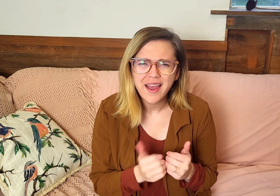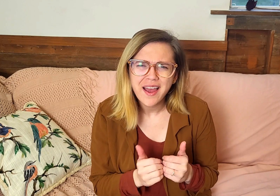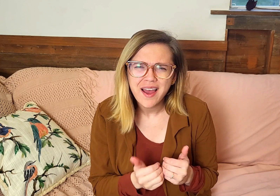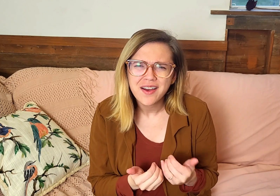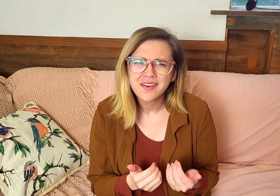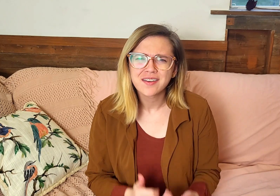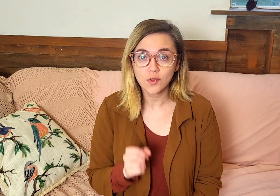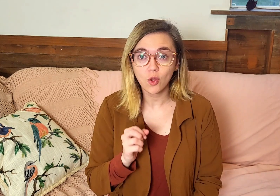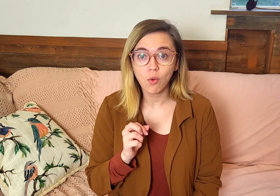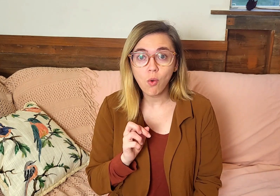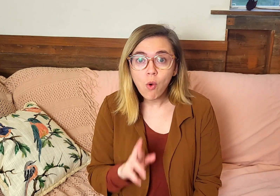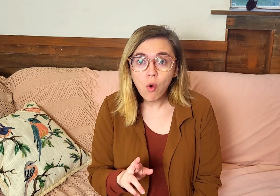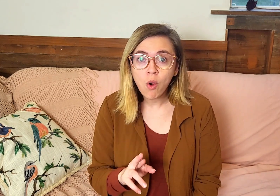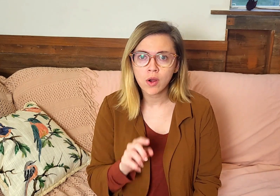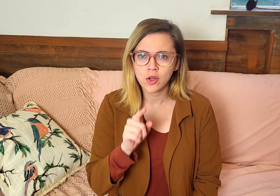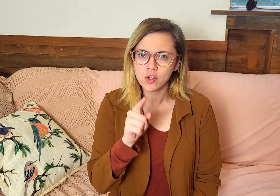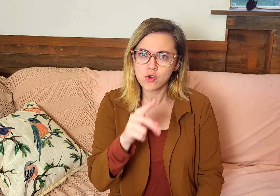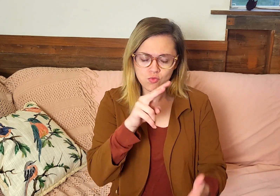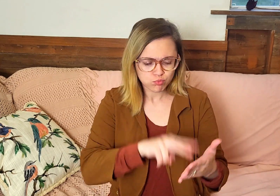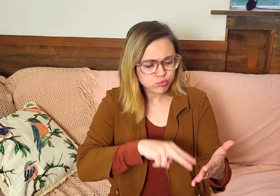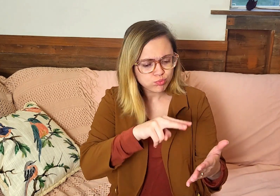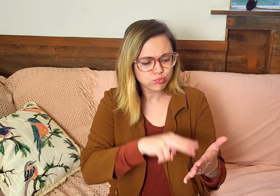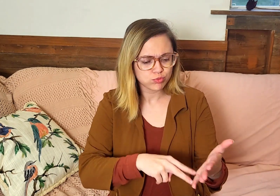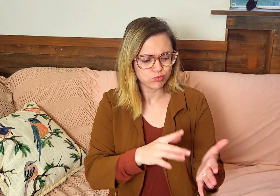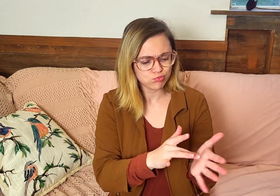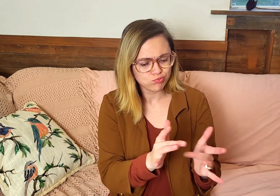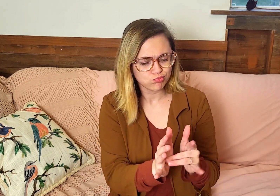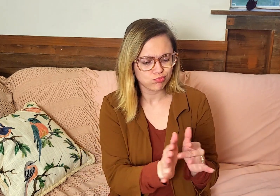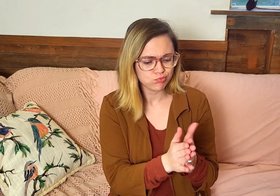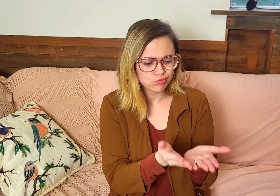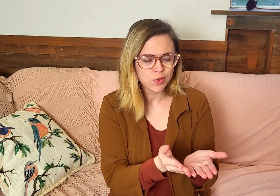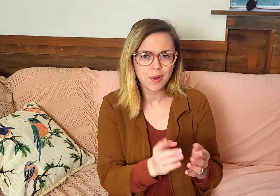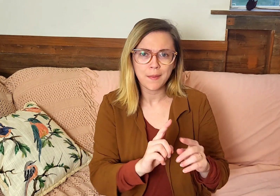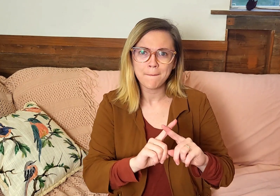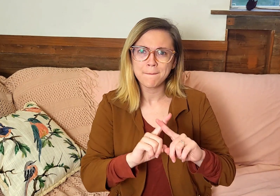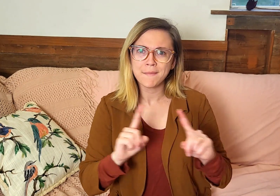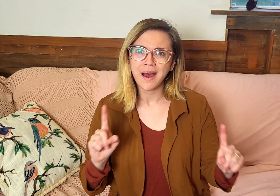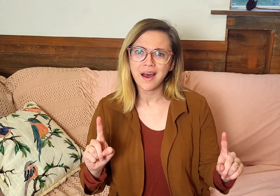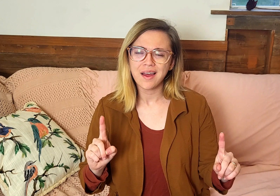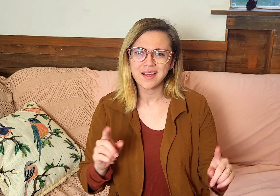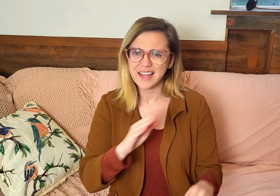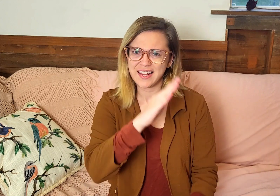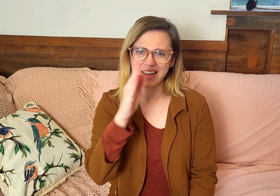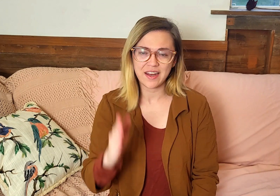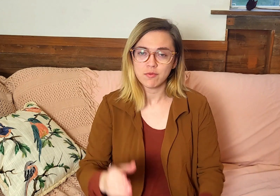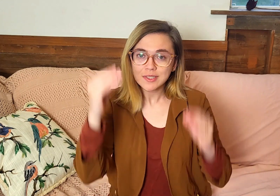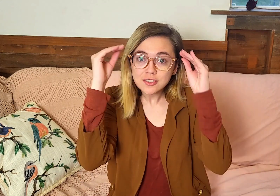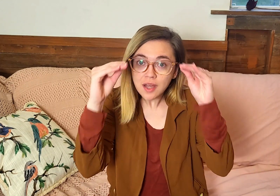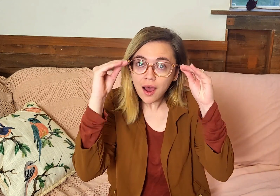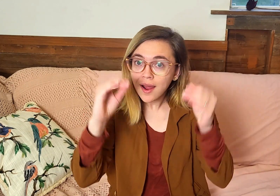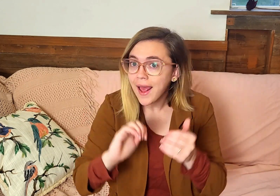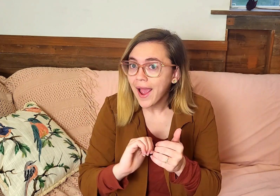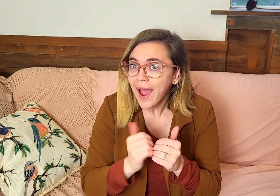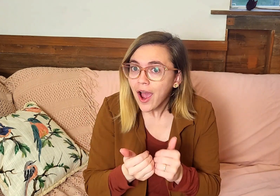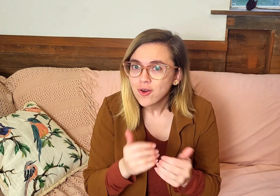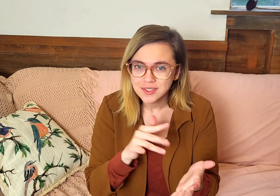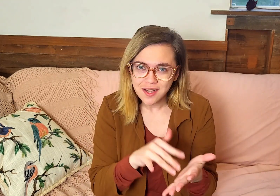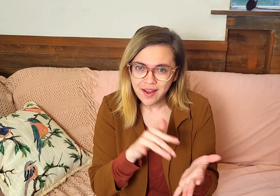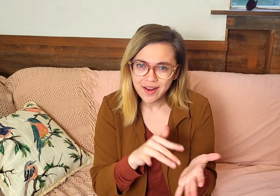from the Bible? Or, have you read the Bible, but have never actually been taught how to